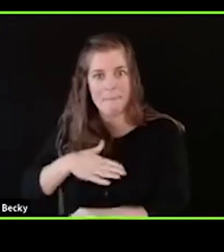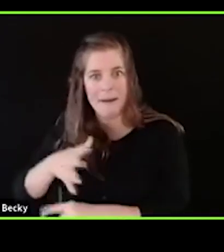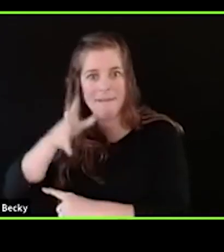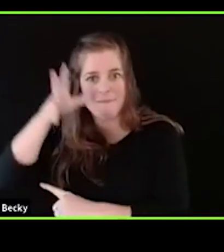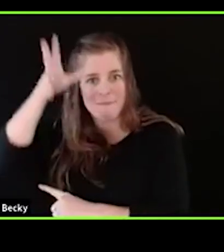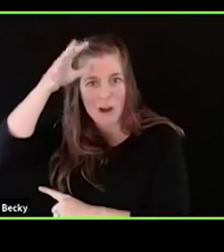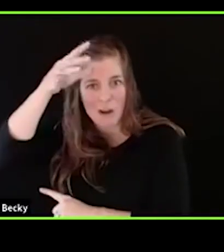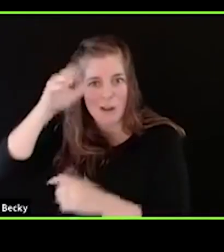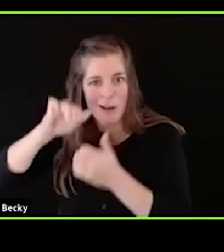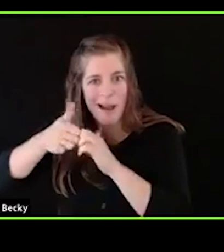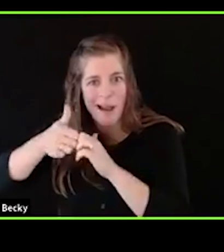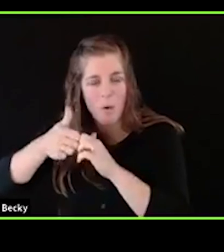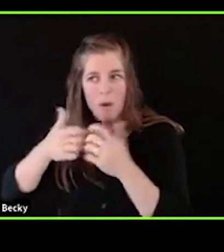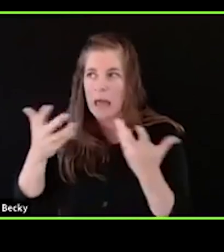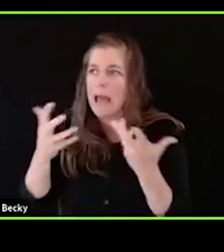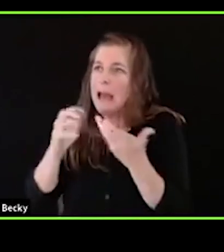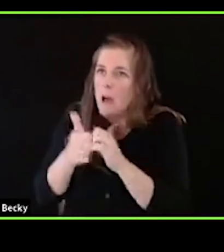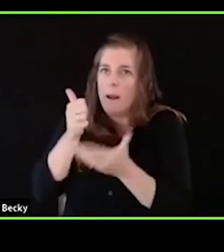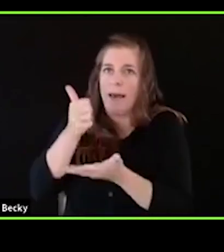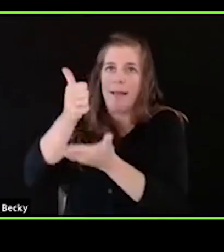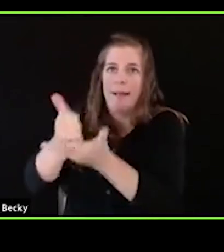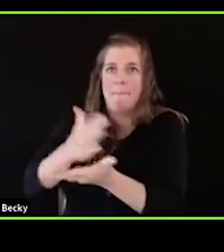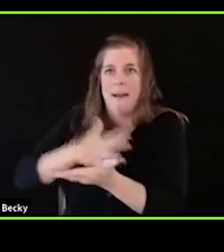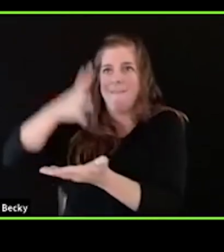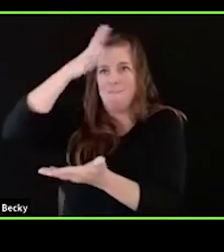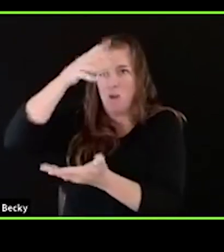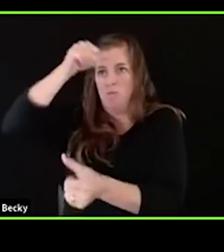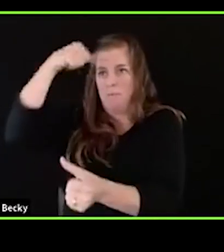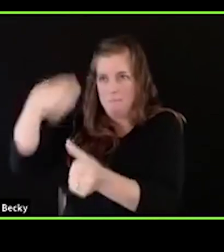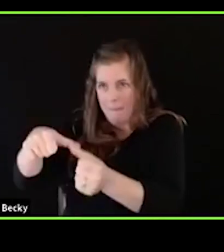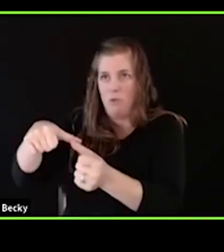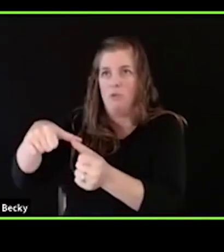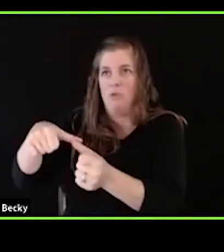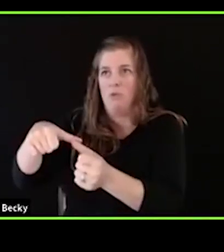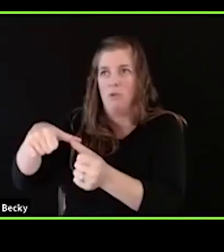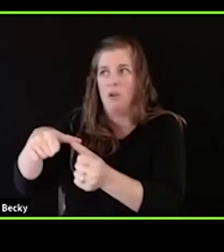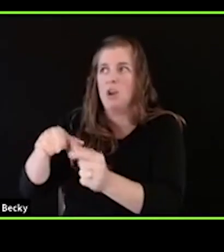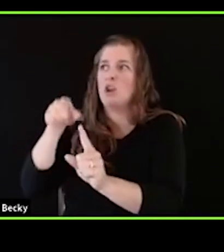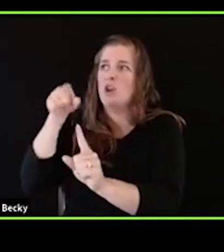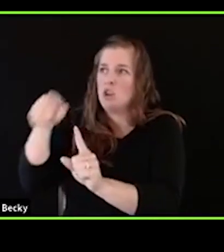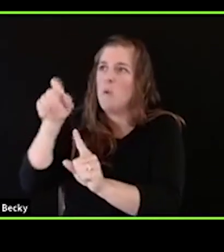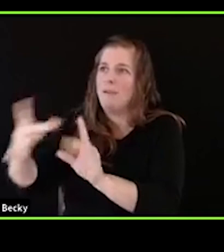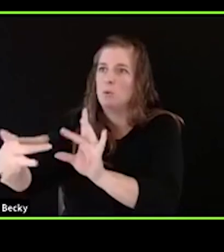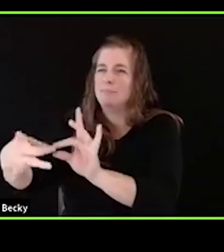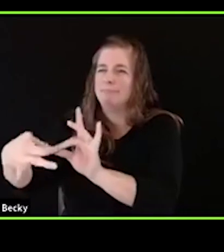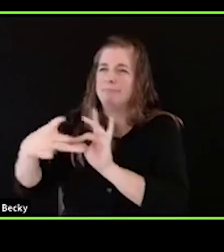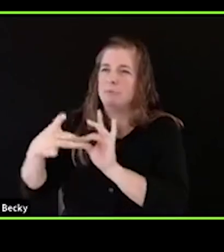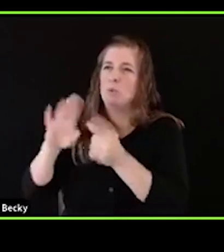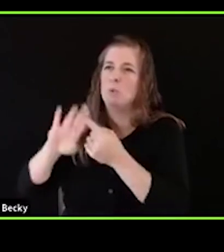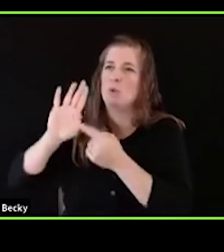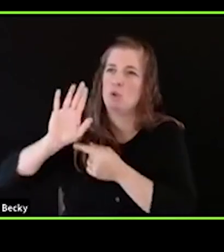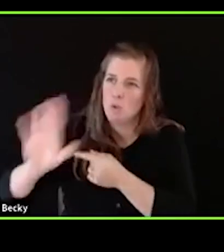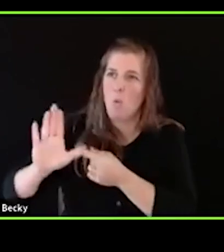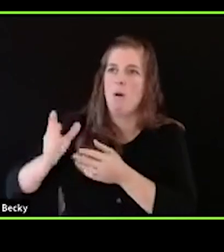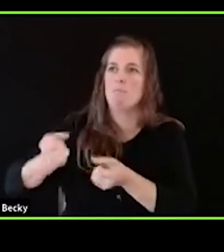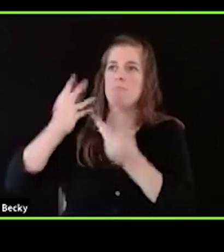him to help him remember and behave as if you were acting deeply connected to his multi-generational